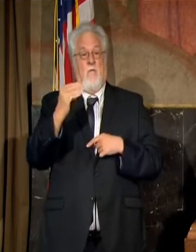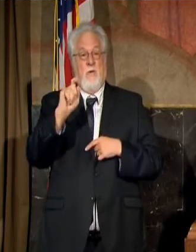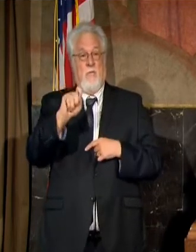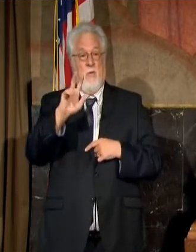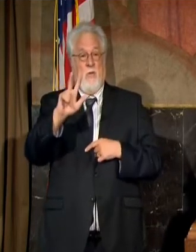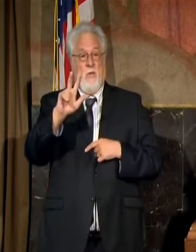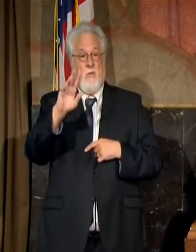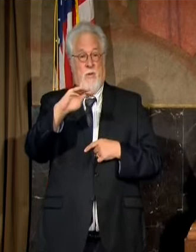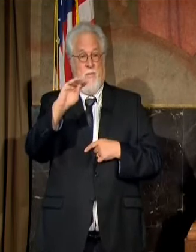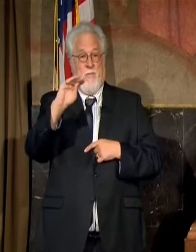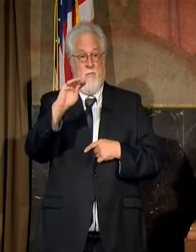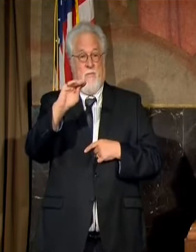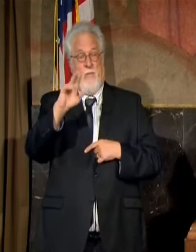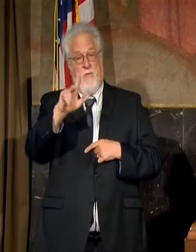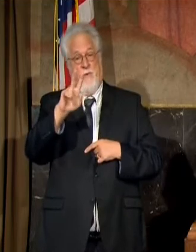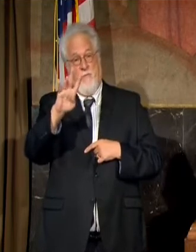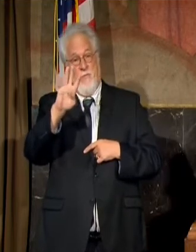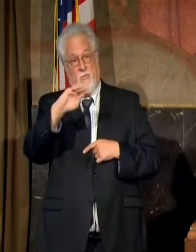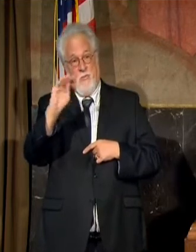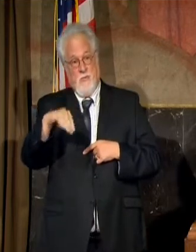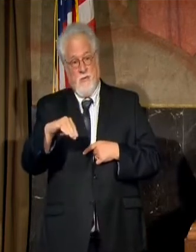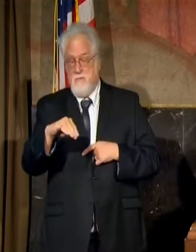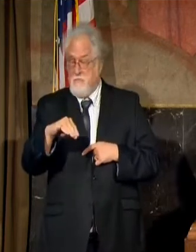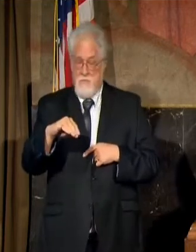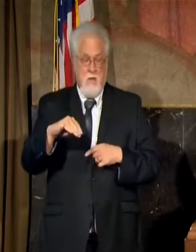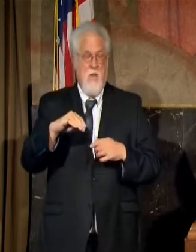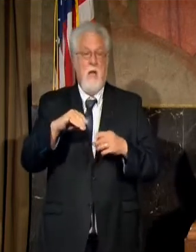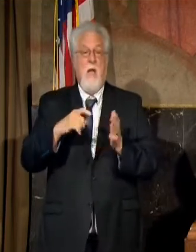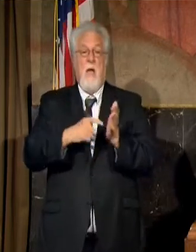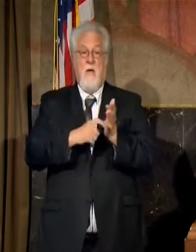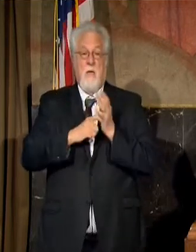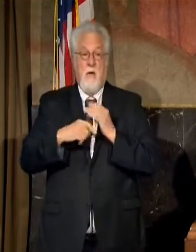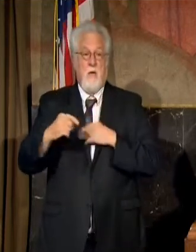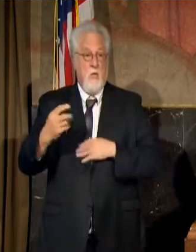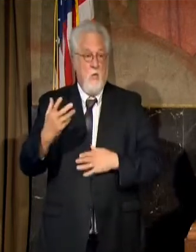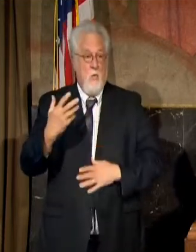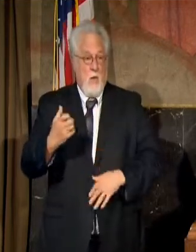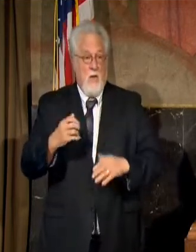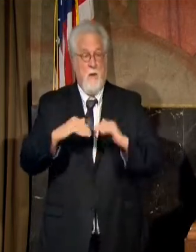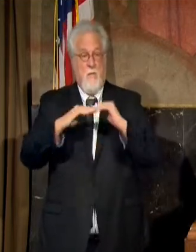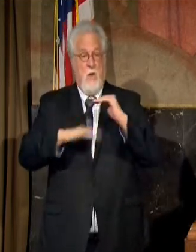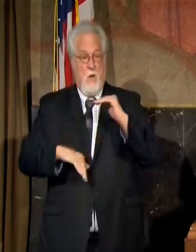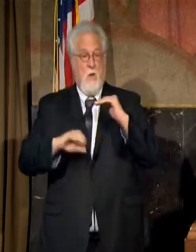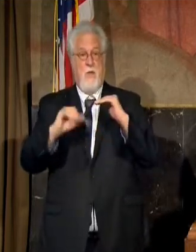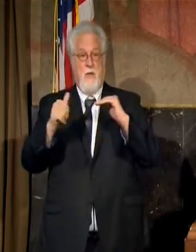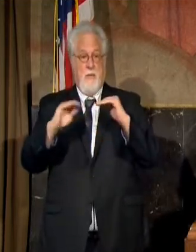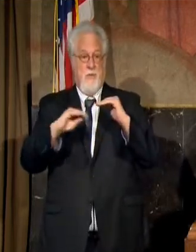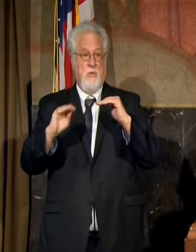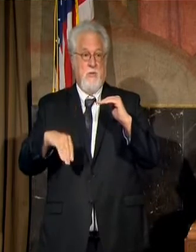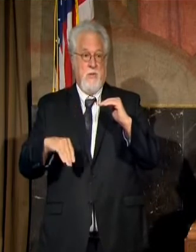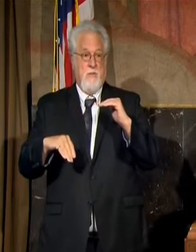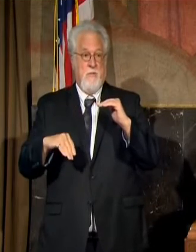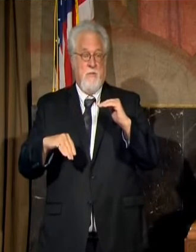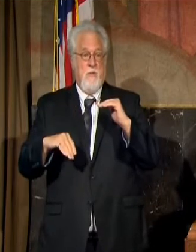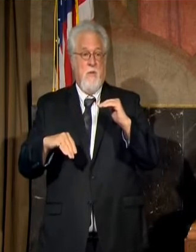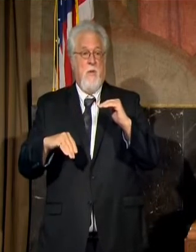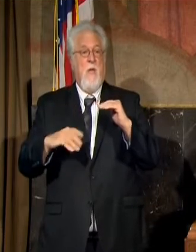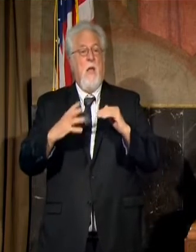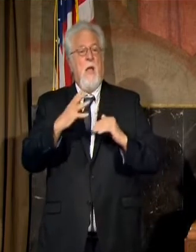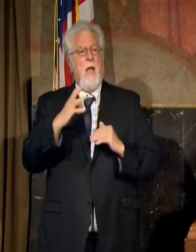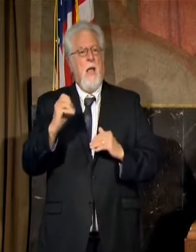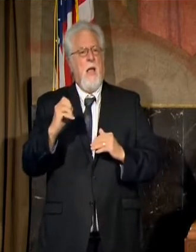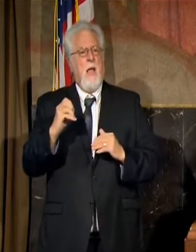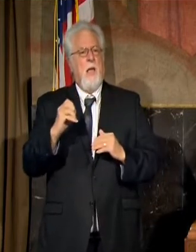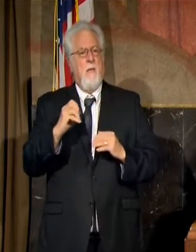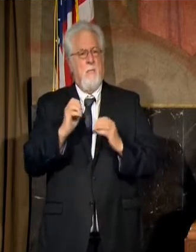.34. And as you all know, the standard is you really want that below 10%. And